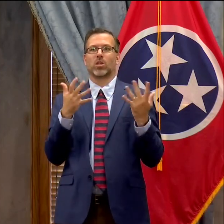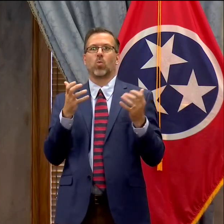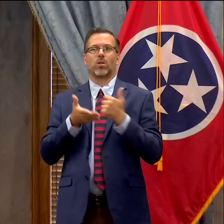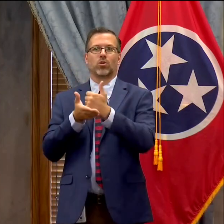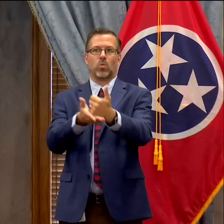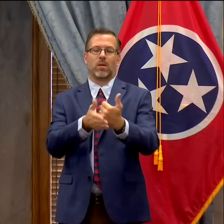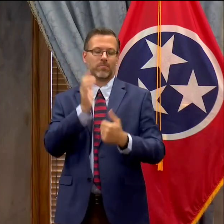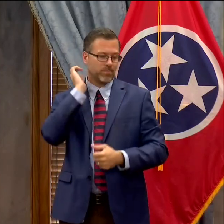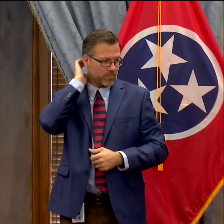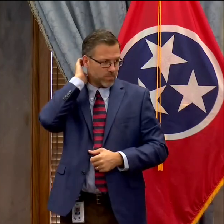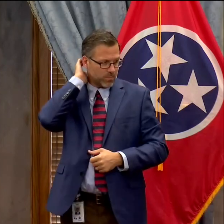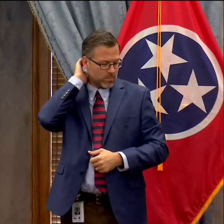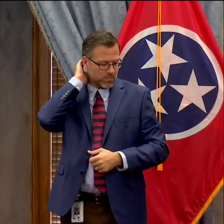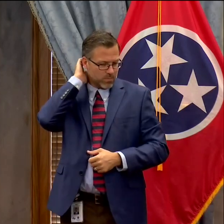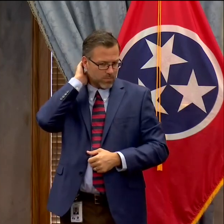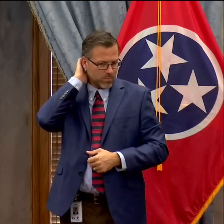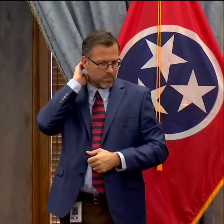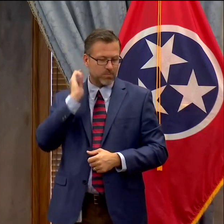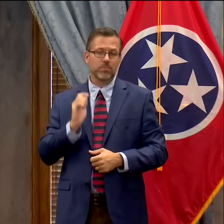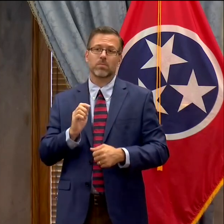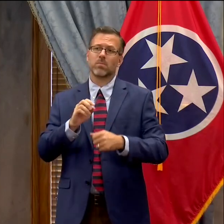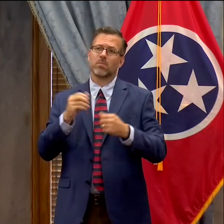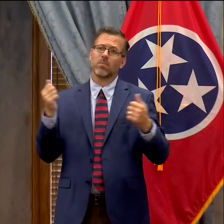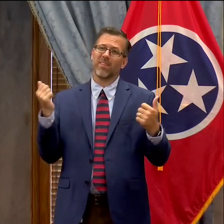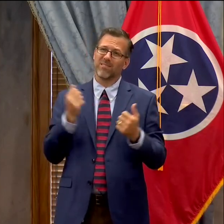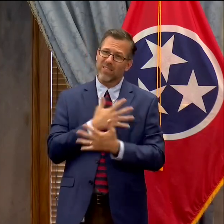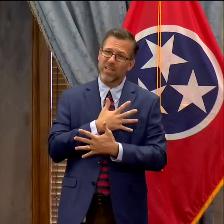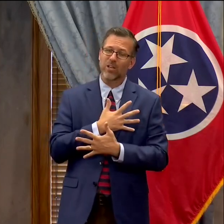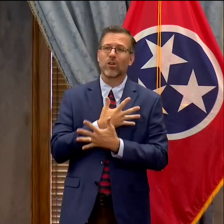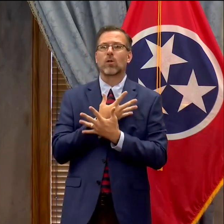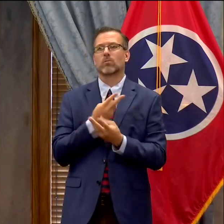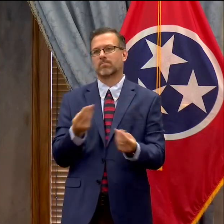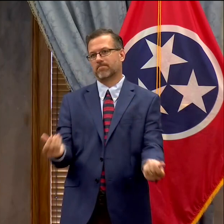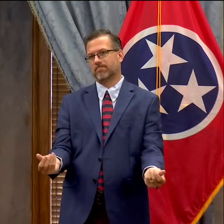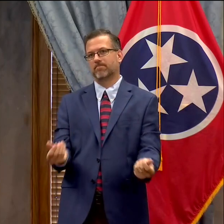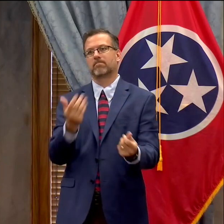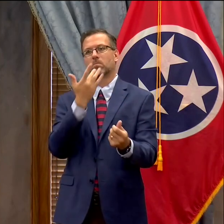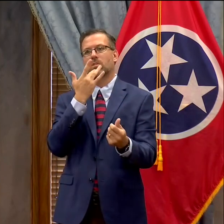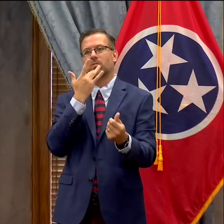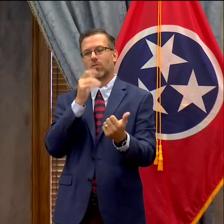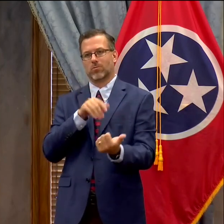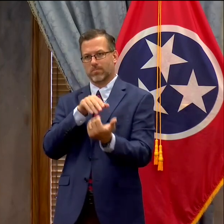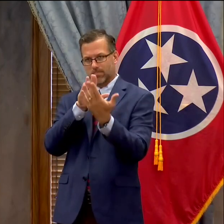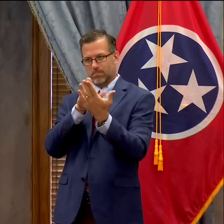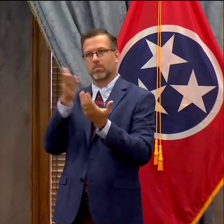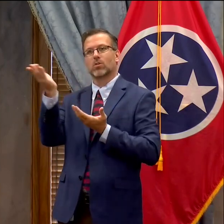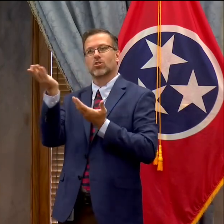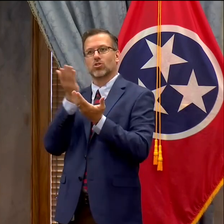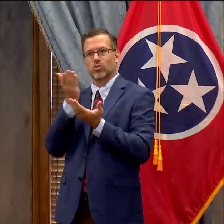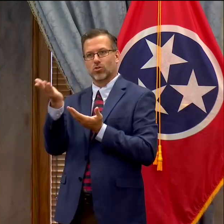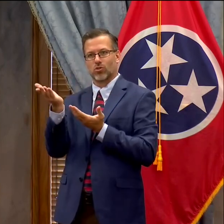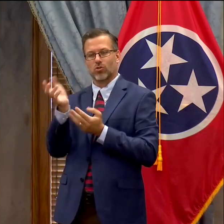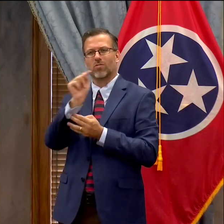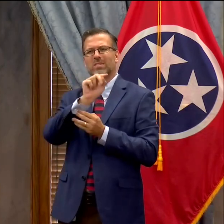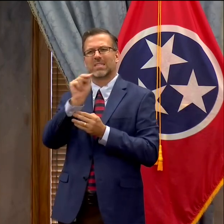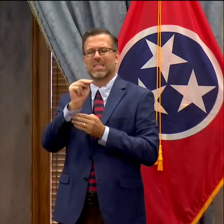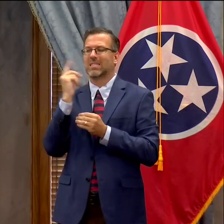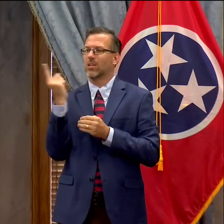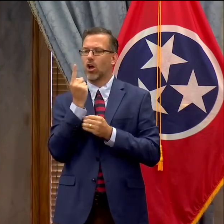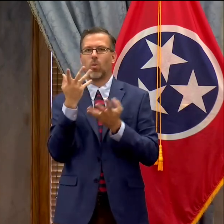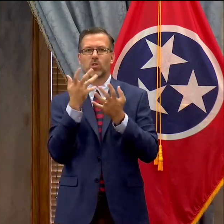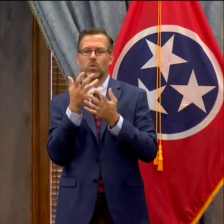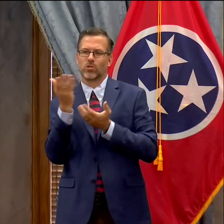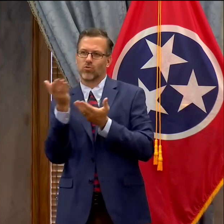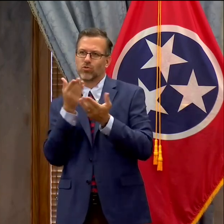the virus and the pandemic quickly gave way to purpose and service virtues that Tennesseans have always exemplified